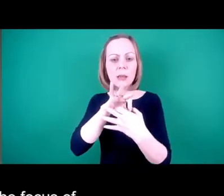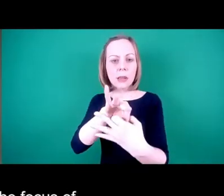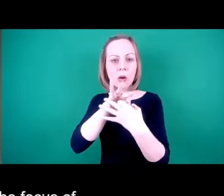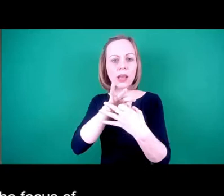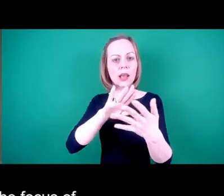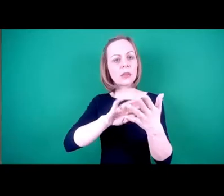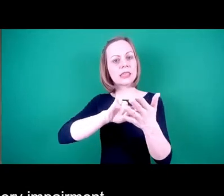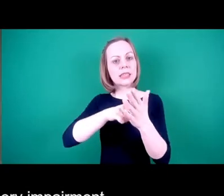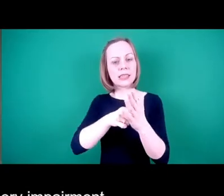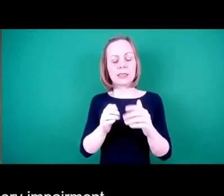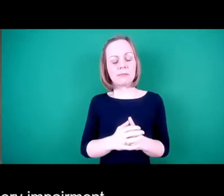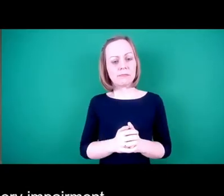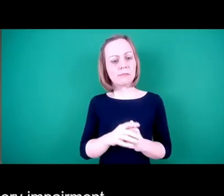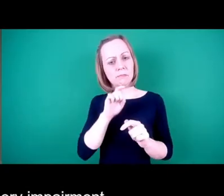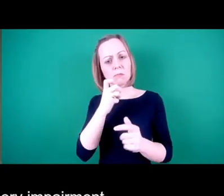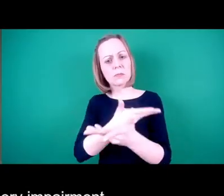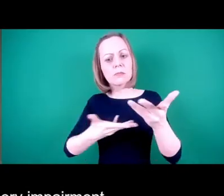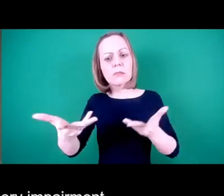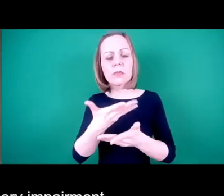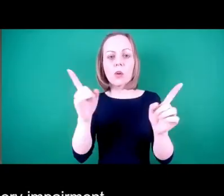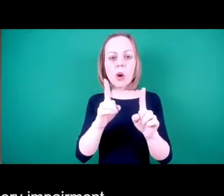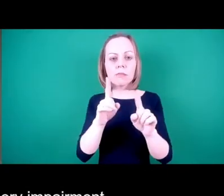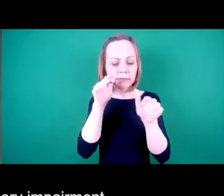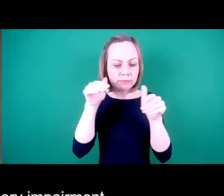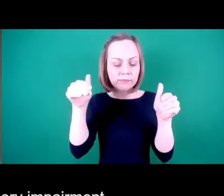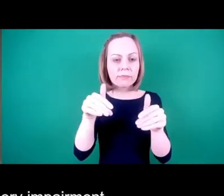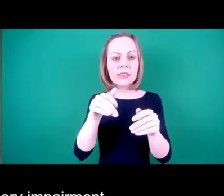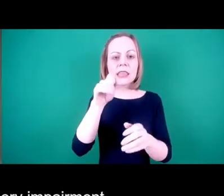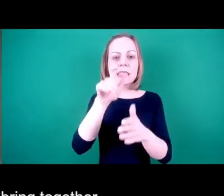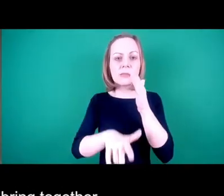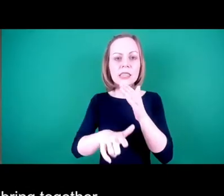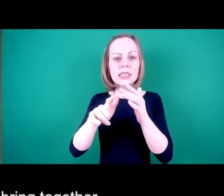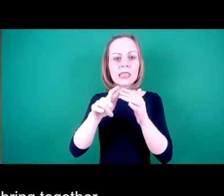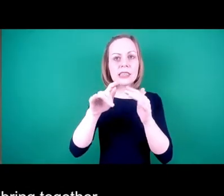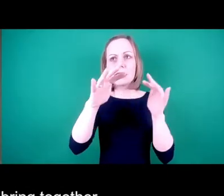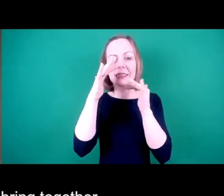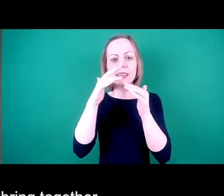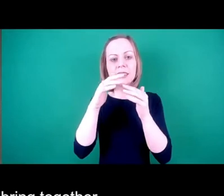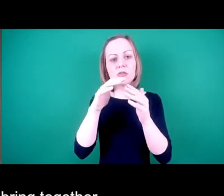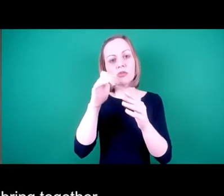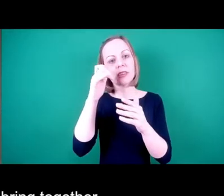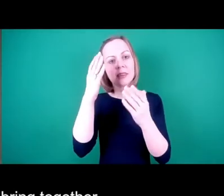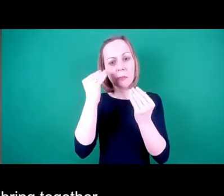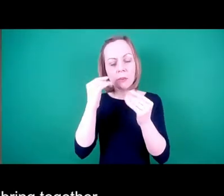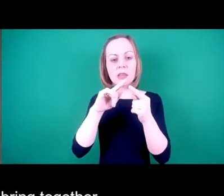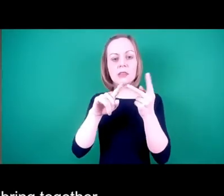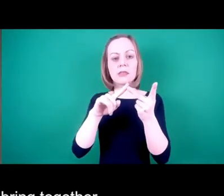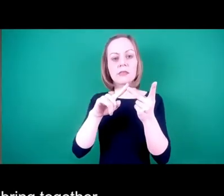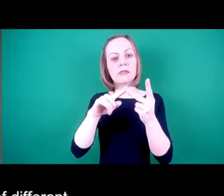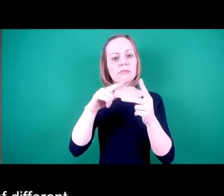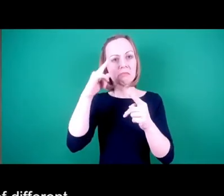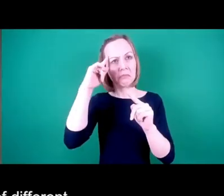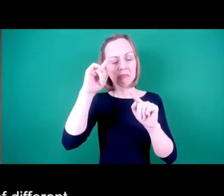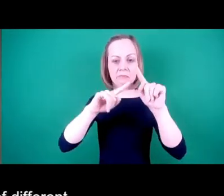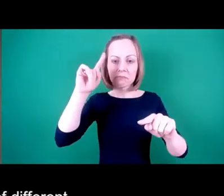The focus of the discussion tonight is disability, sensory impairment and neurodivergence. The aim is to bring together